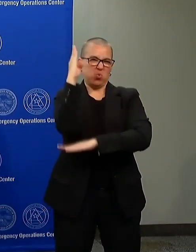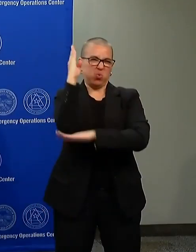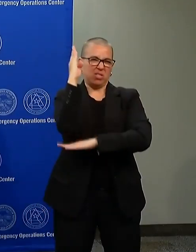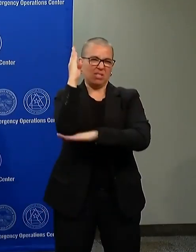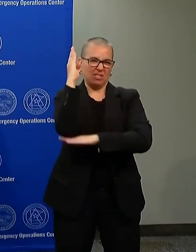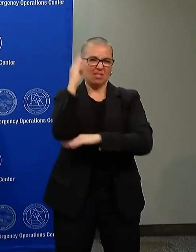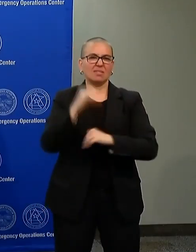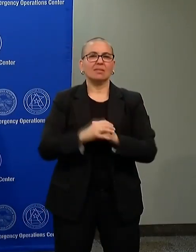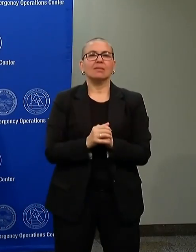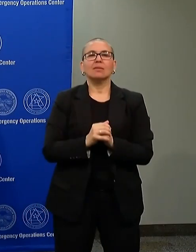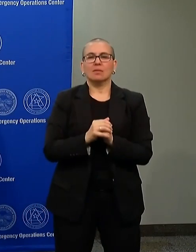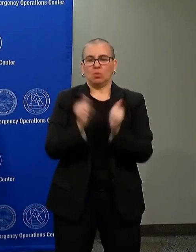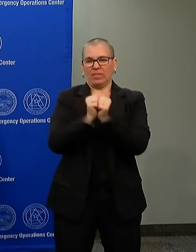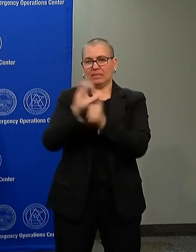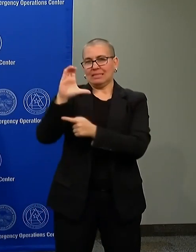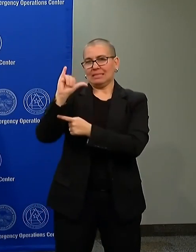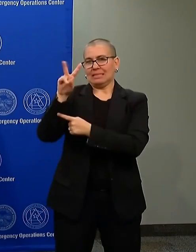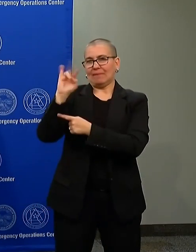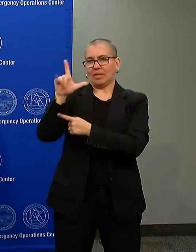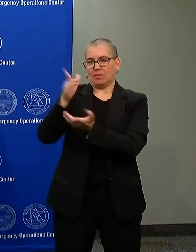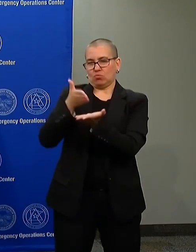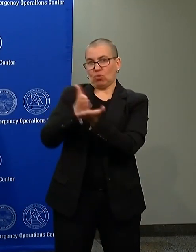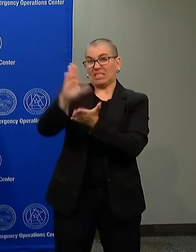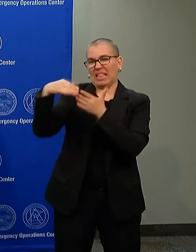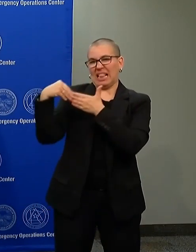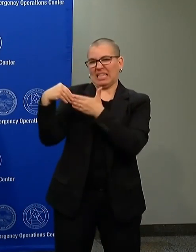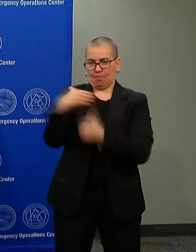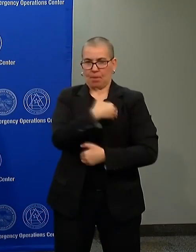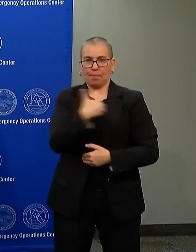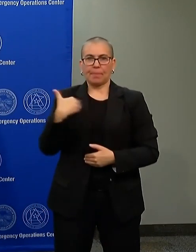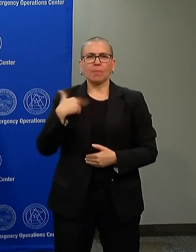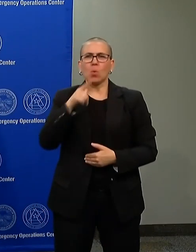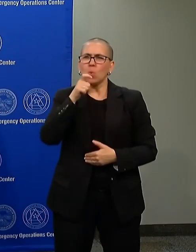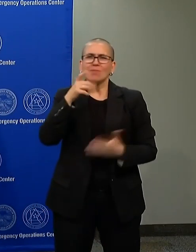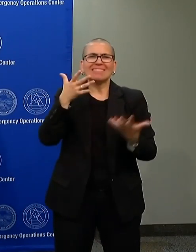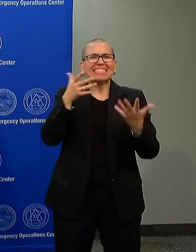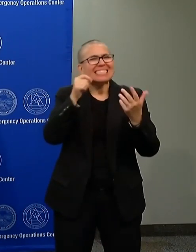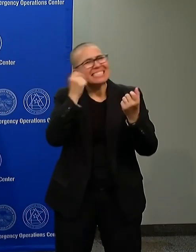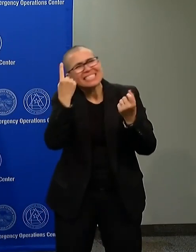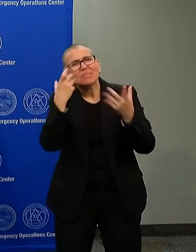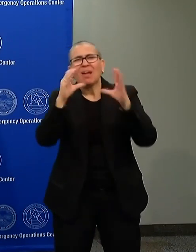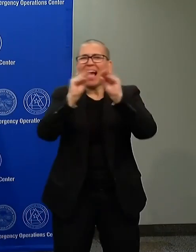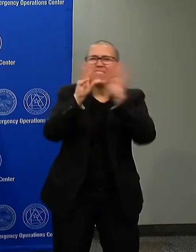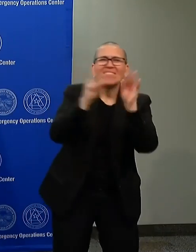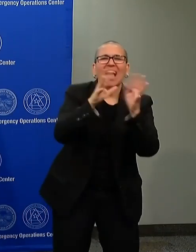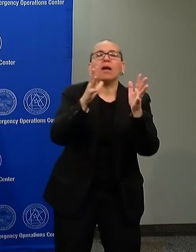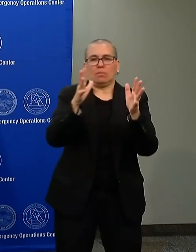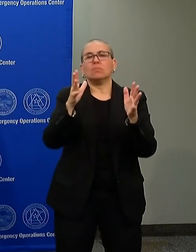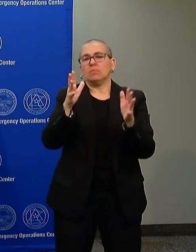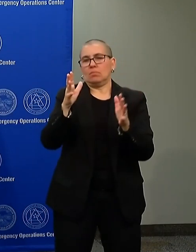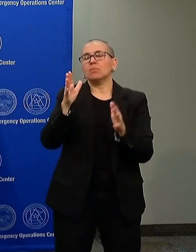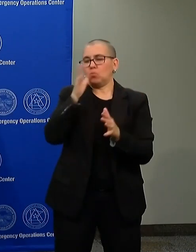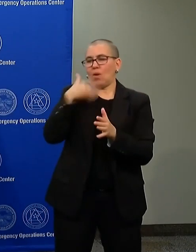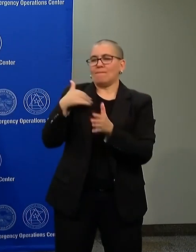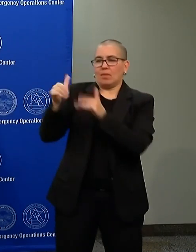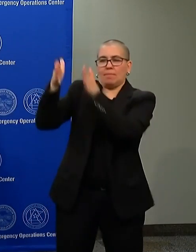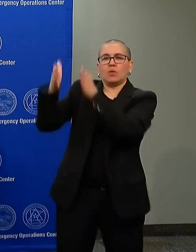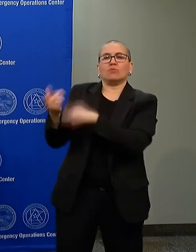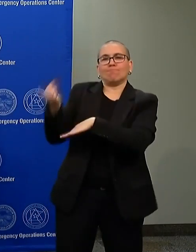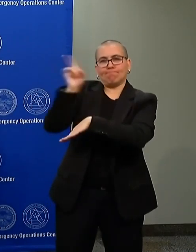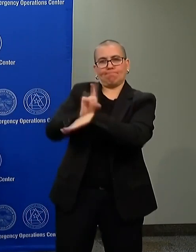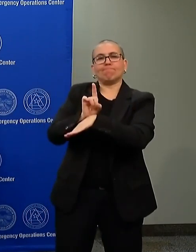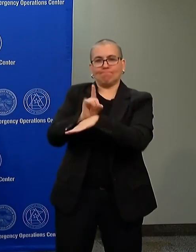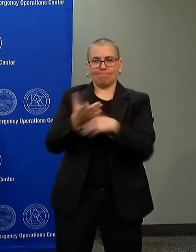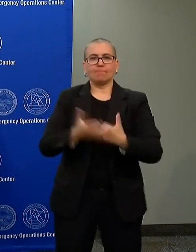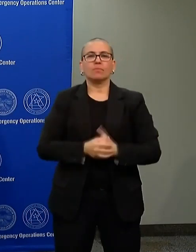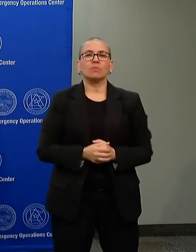civil rights leaders, members of this movement, folks who understand this clearly, and have them speak to you too about this very question. I'm sorry. Please go